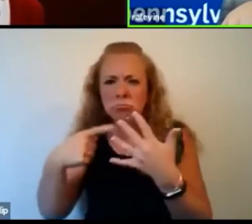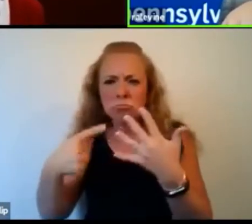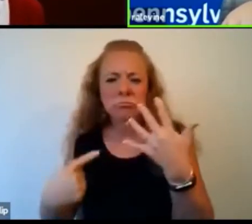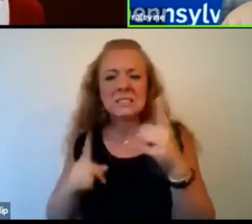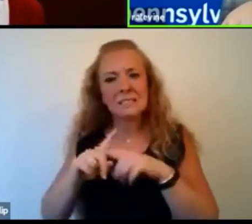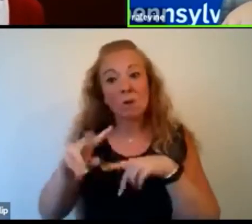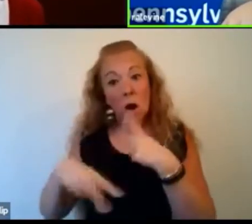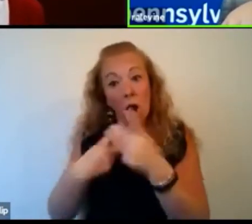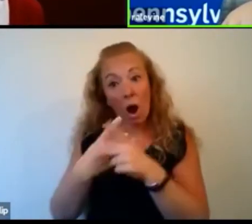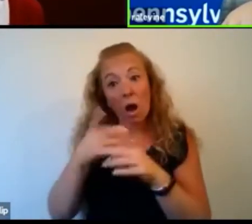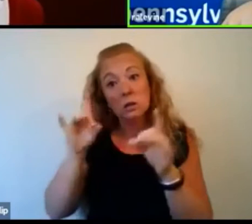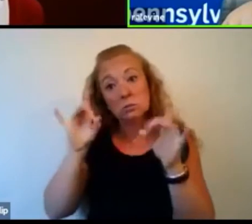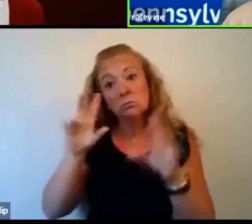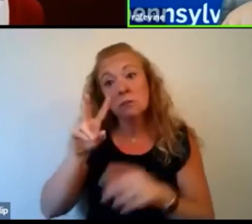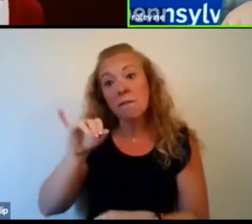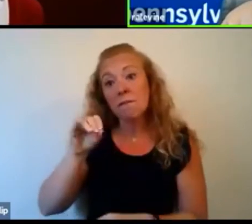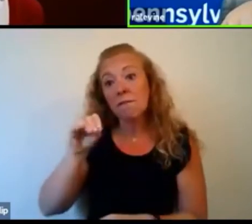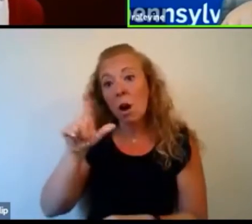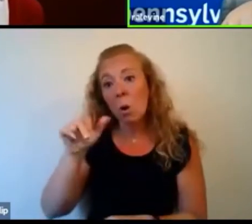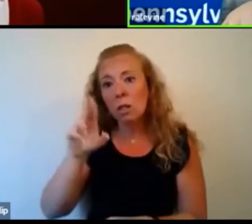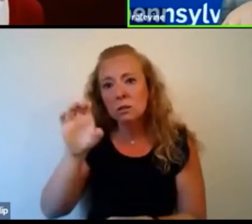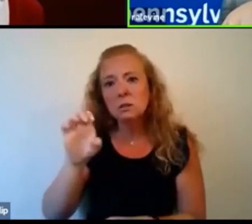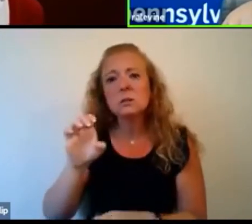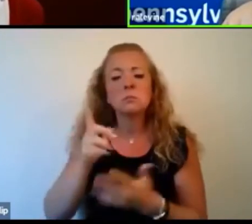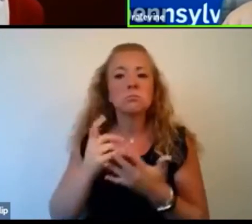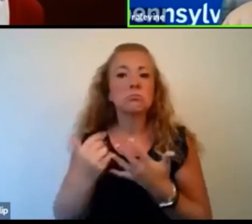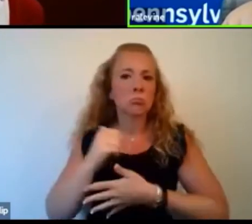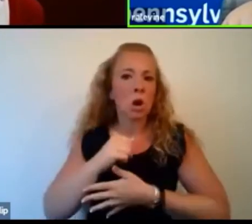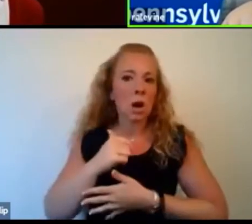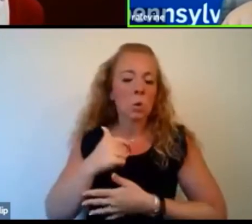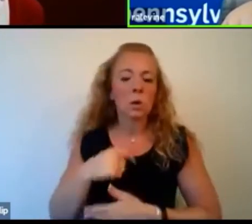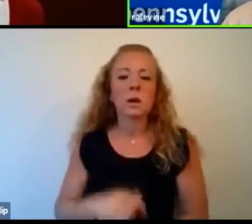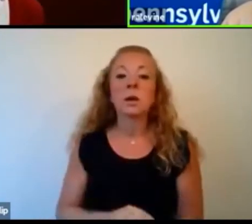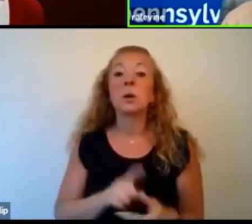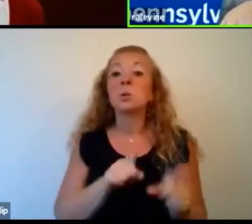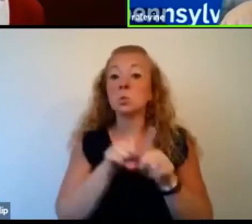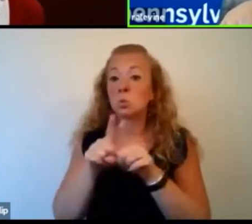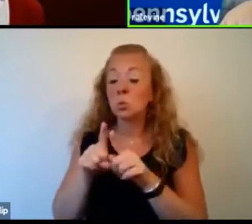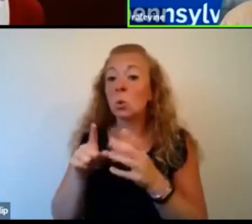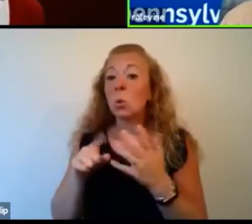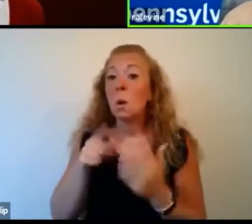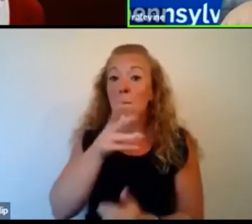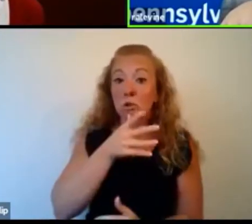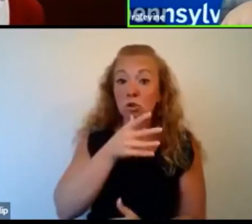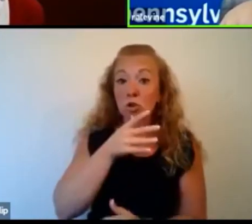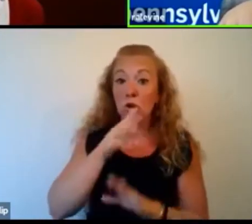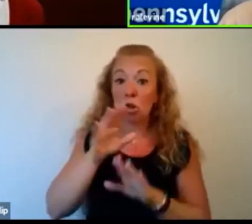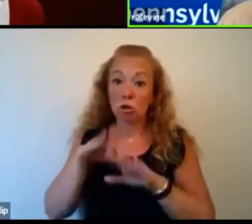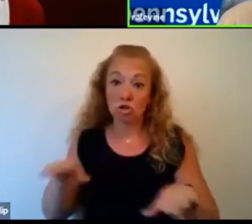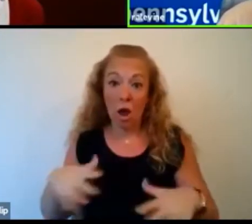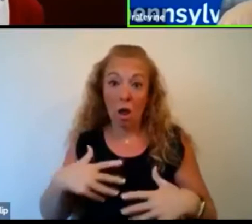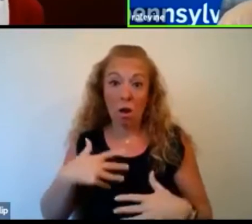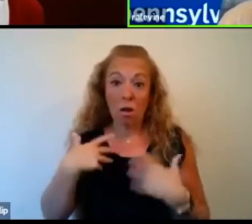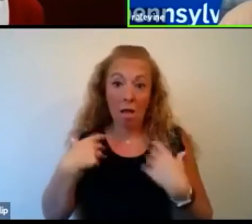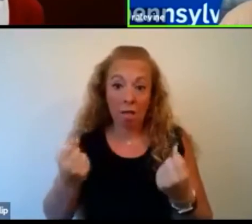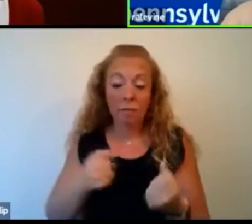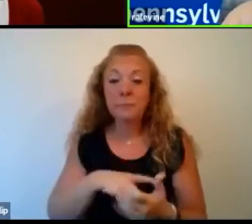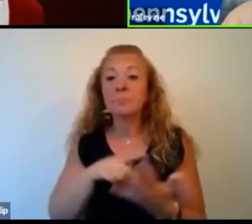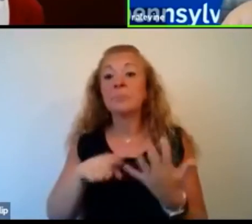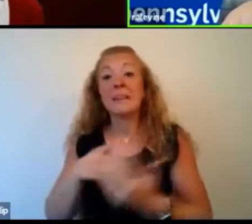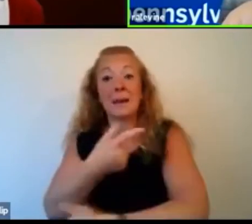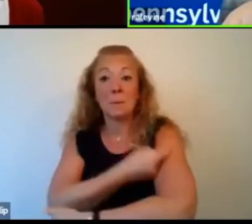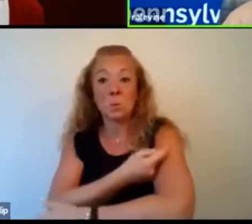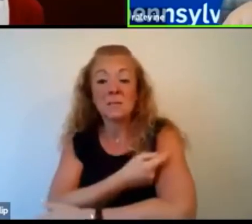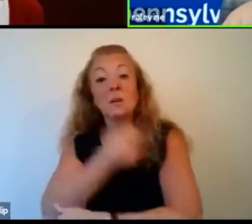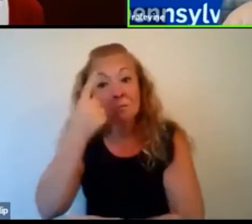which have been a priority. We're continuing to work on other issues. Maternal child health, immunizations. I'm a pediatrician in my